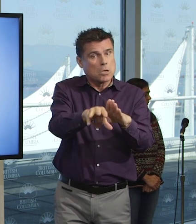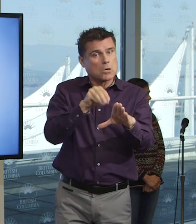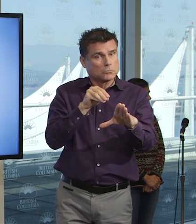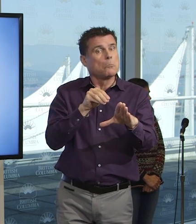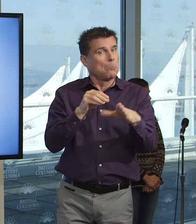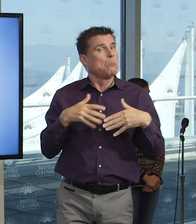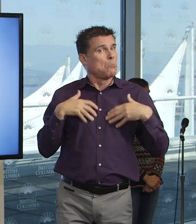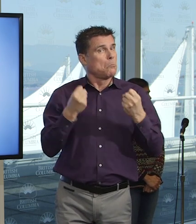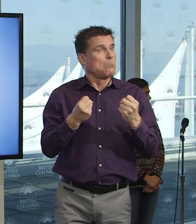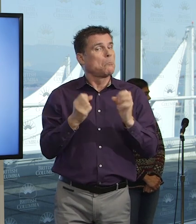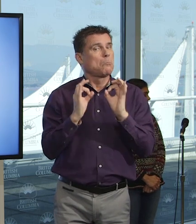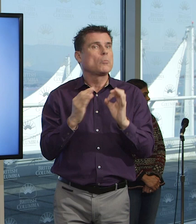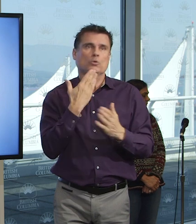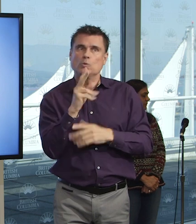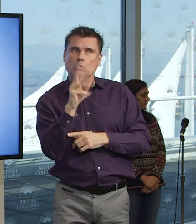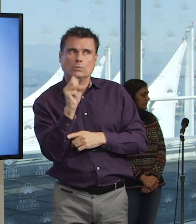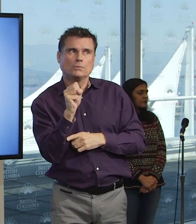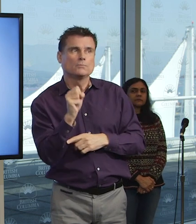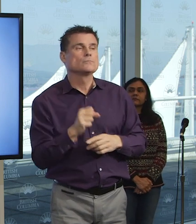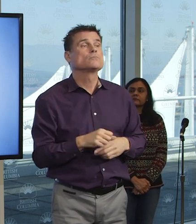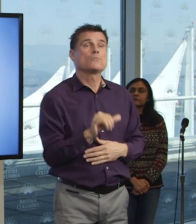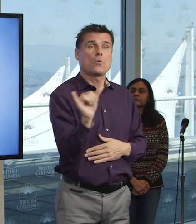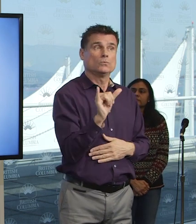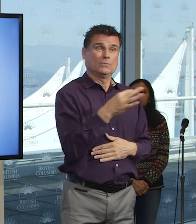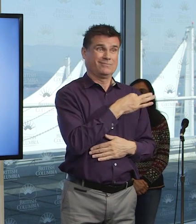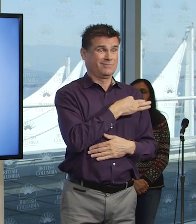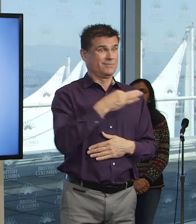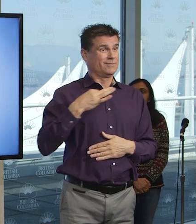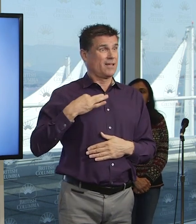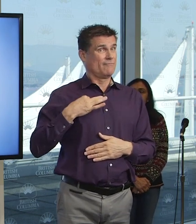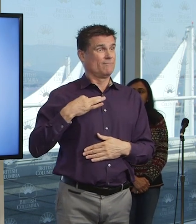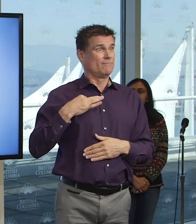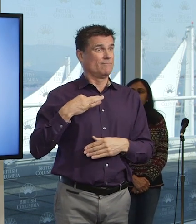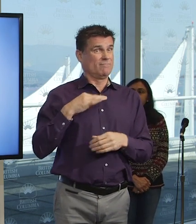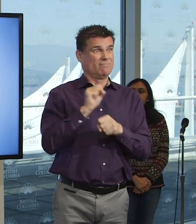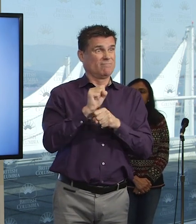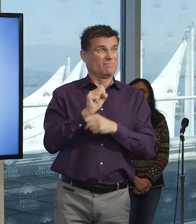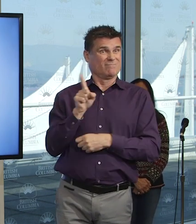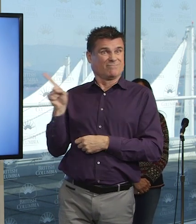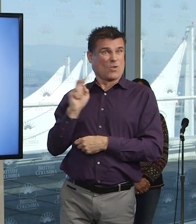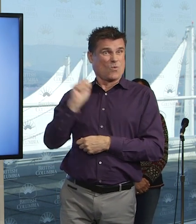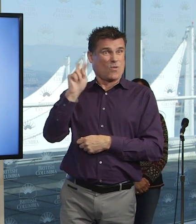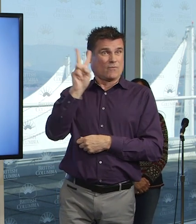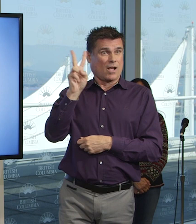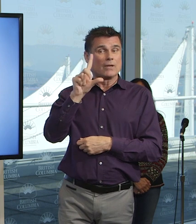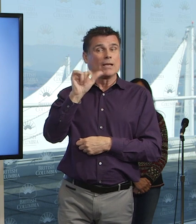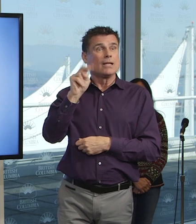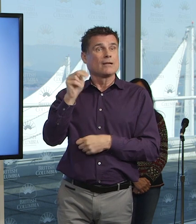staff, increased by one in the residents and staff at Linn Valley Care Centre who have tested positive.